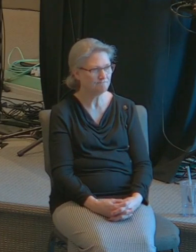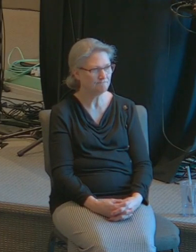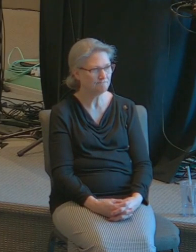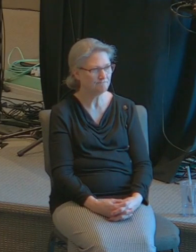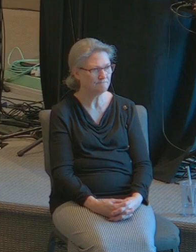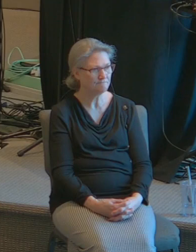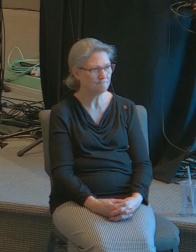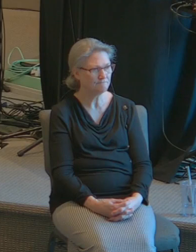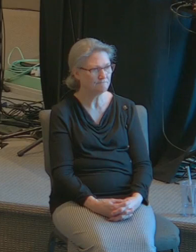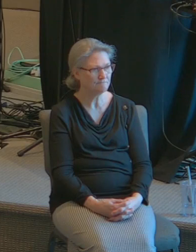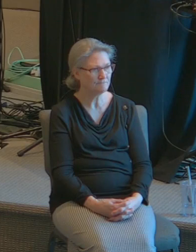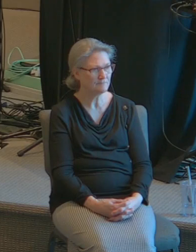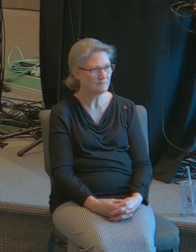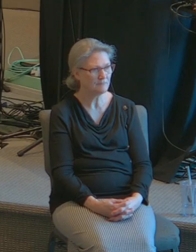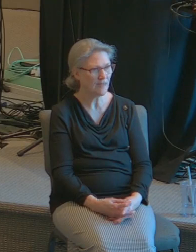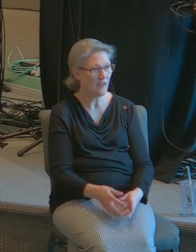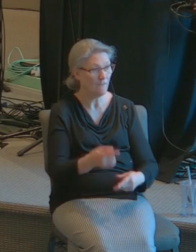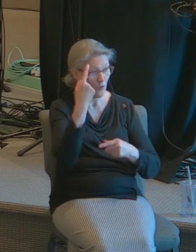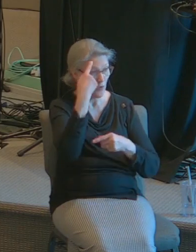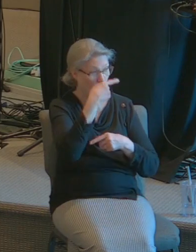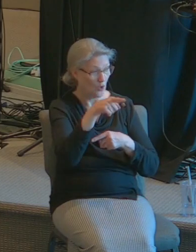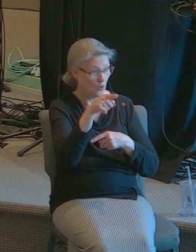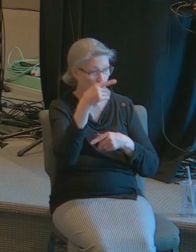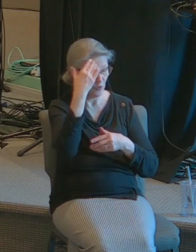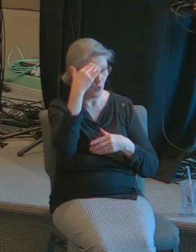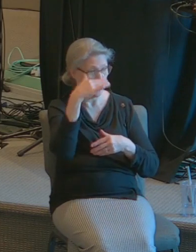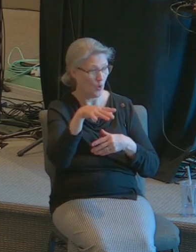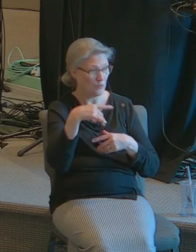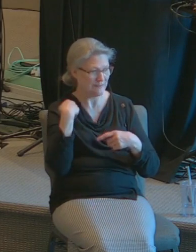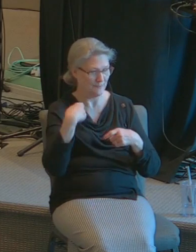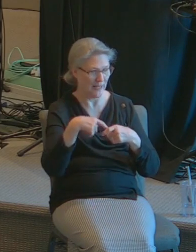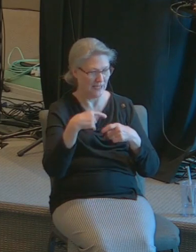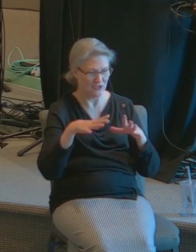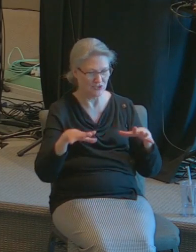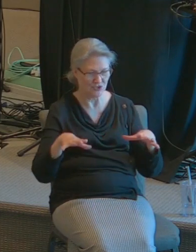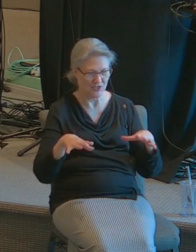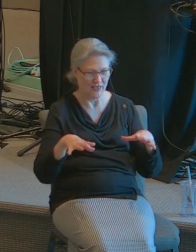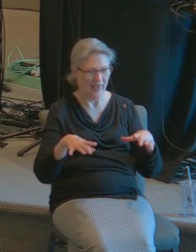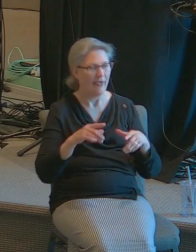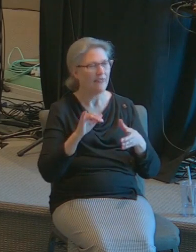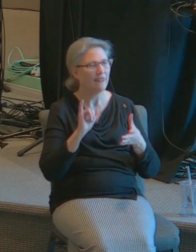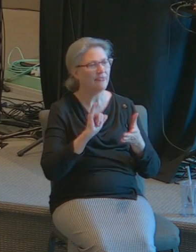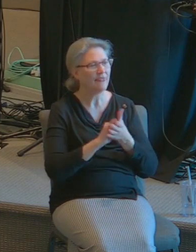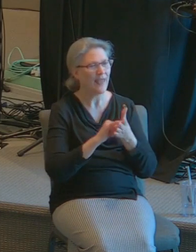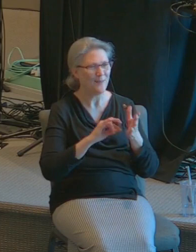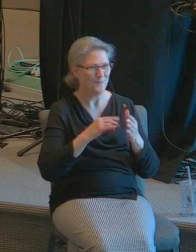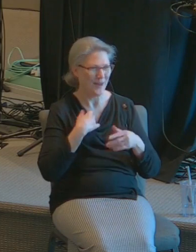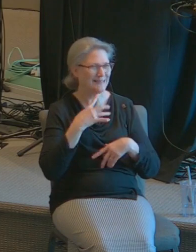for you that don't know Spanish in means inexhaustible